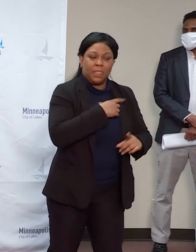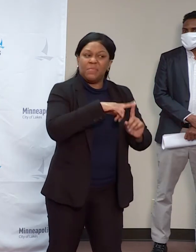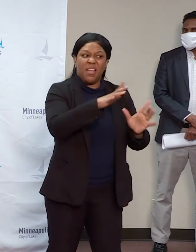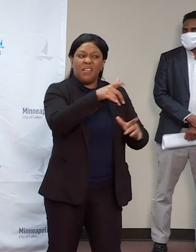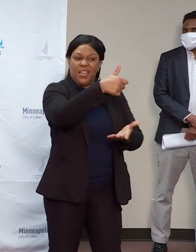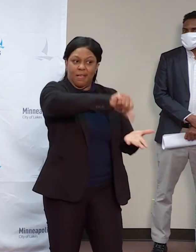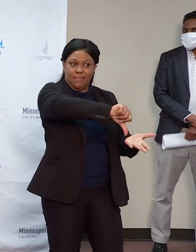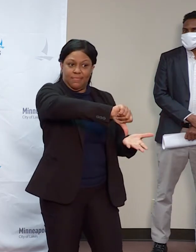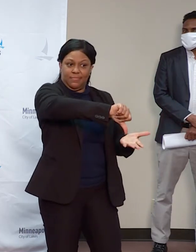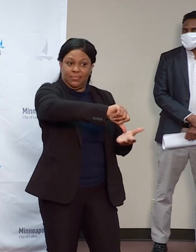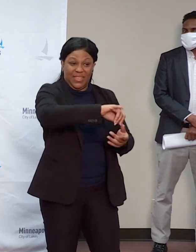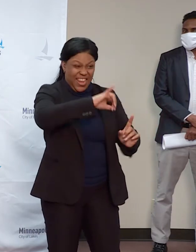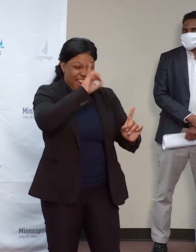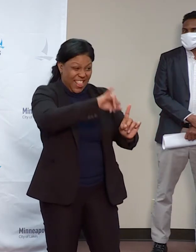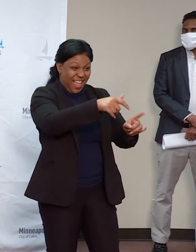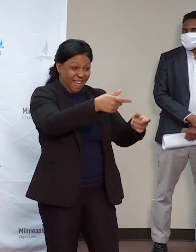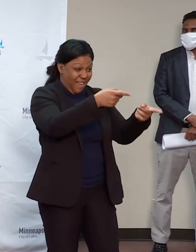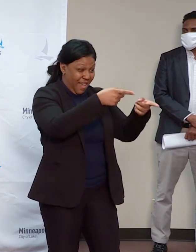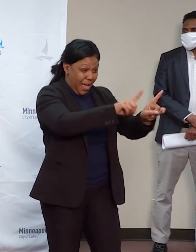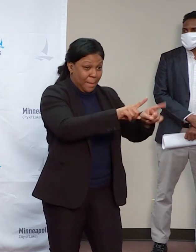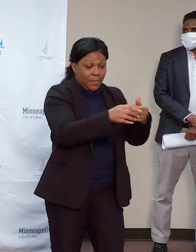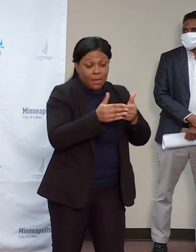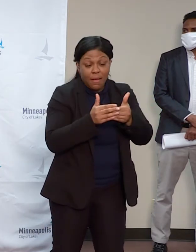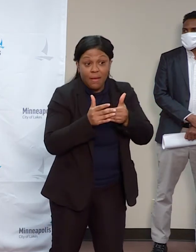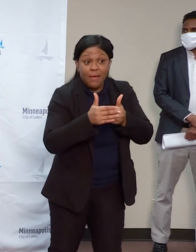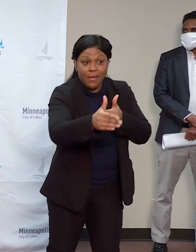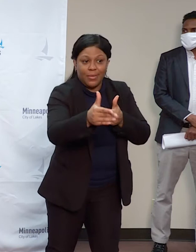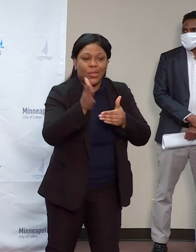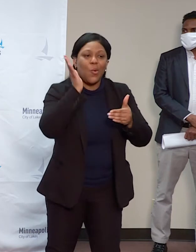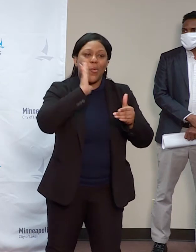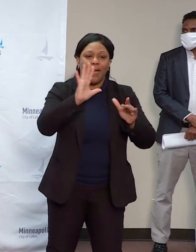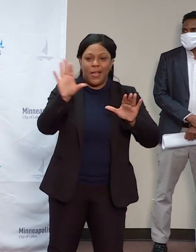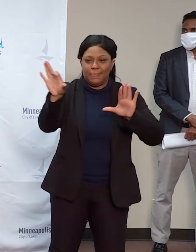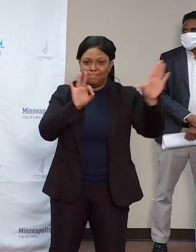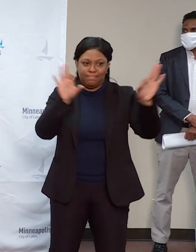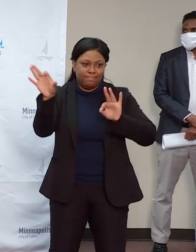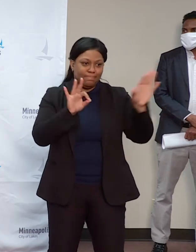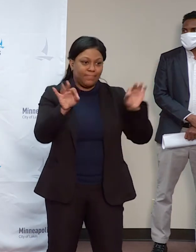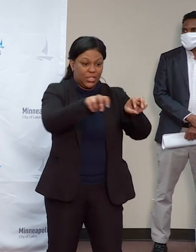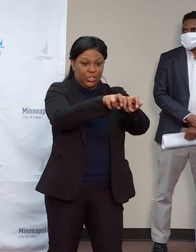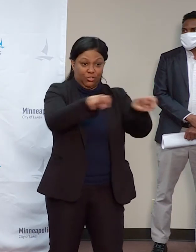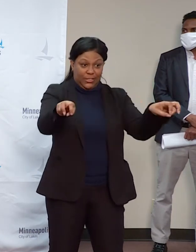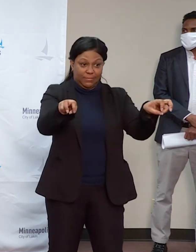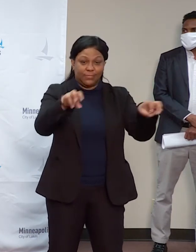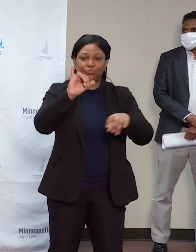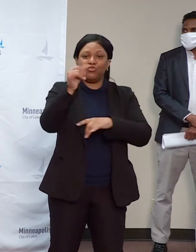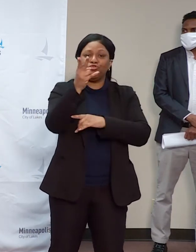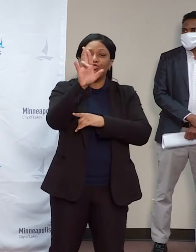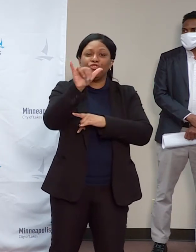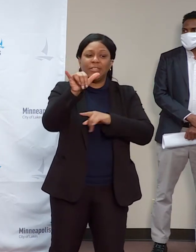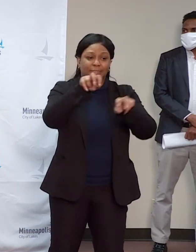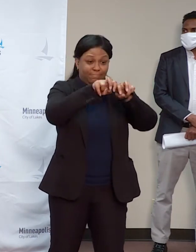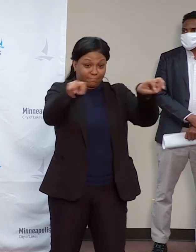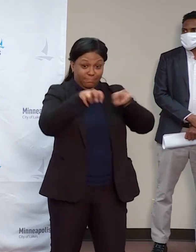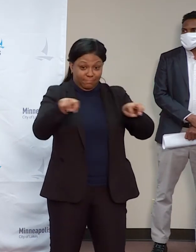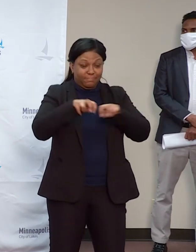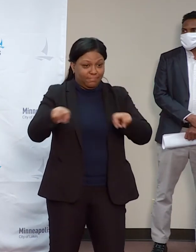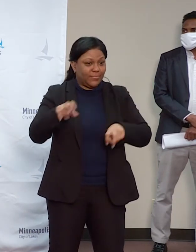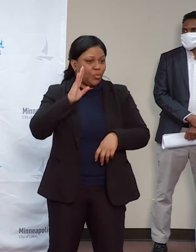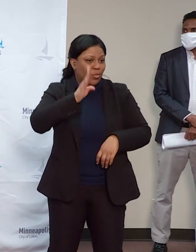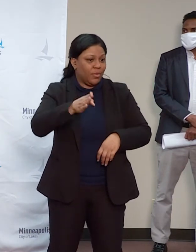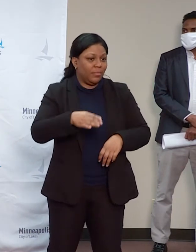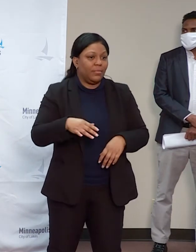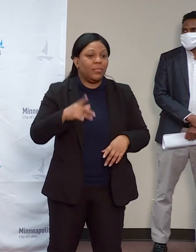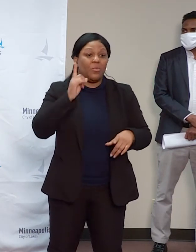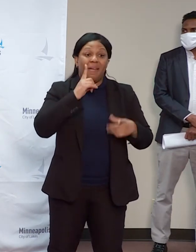motions and jury selection at the Hennepin County District Court, uh, courthouse downtown here in Minneapolis. And as you know,